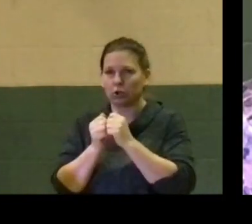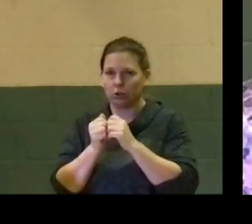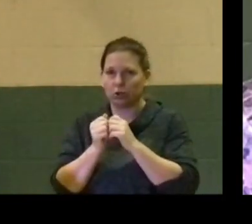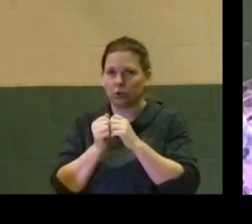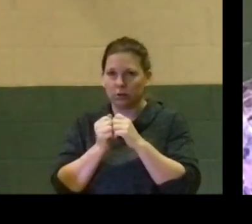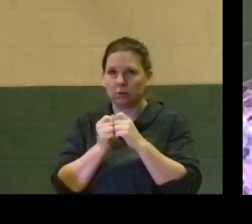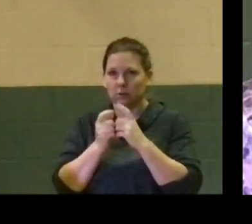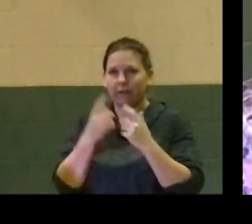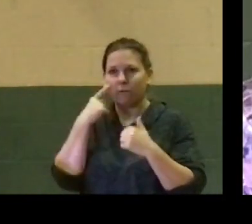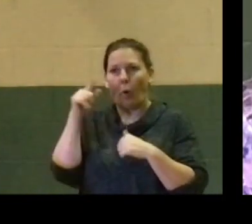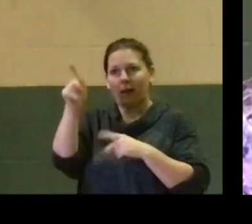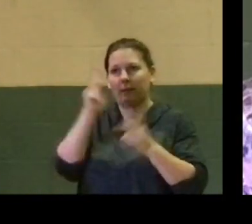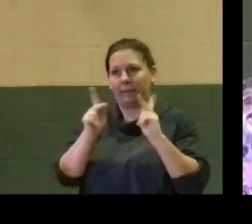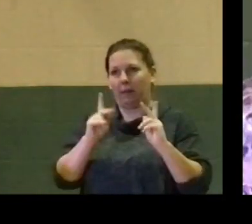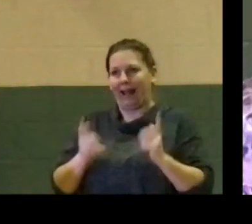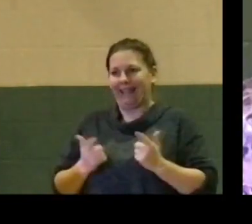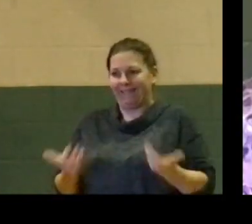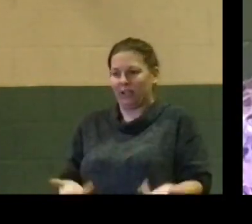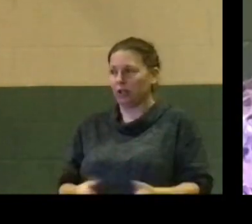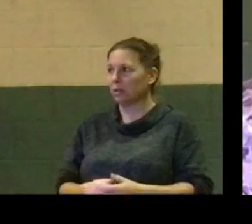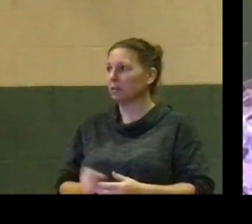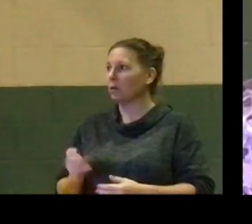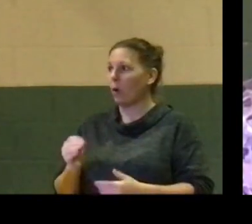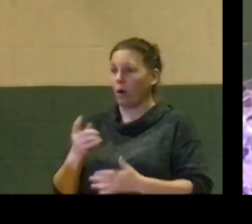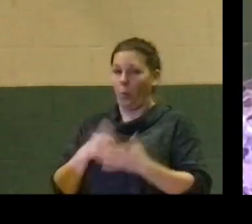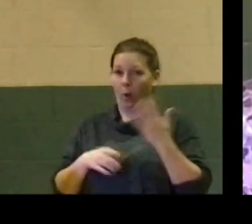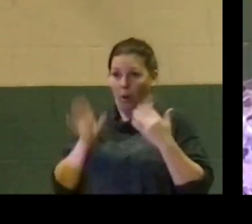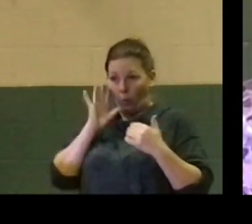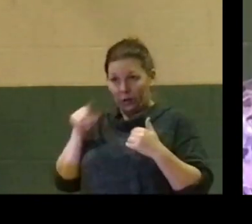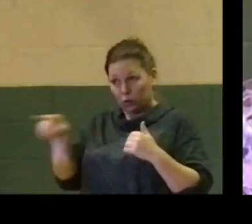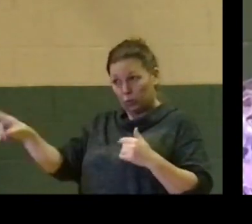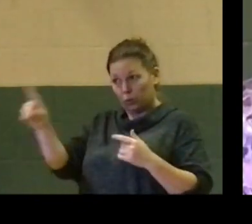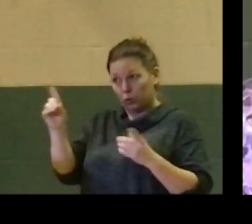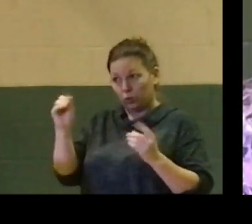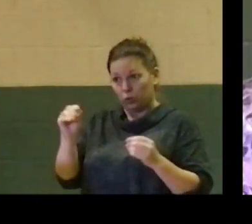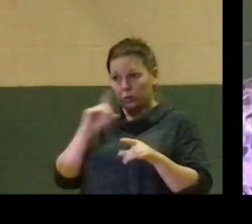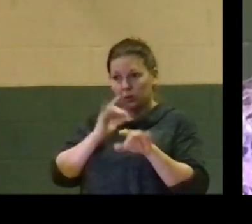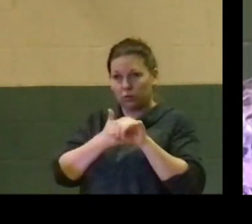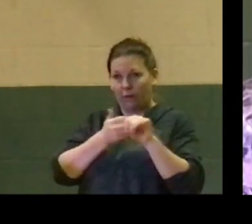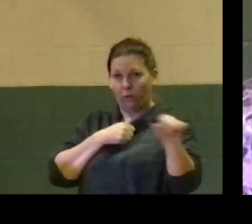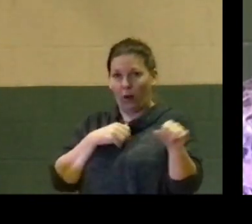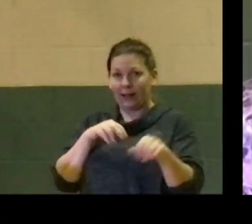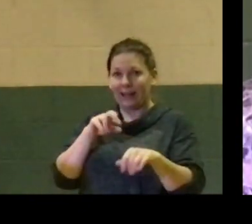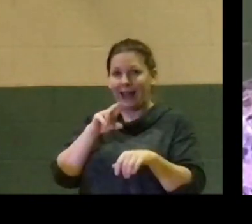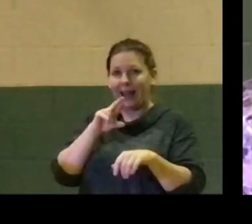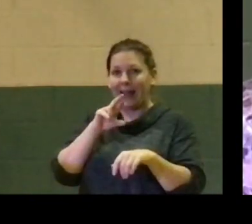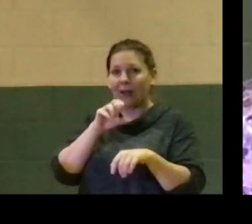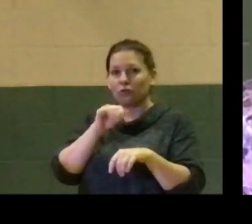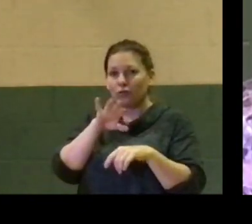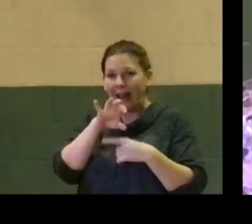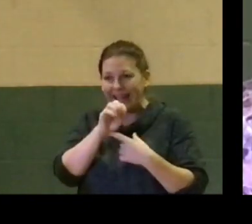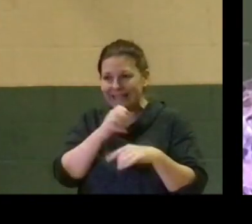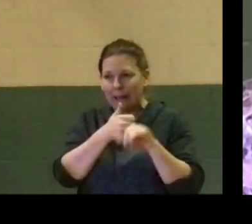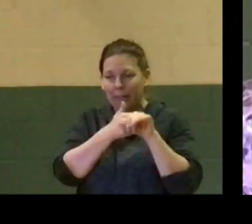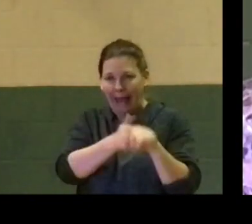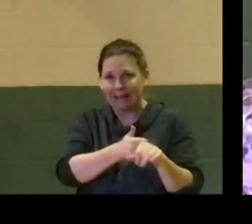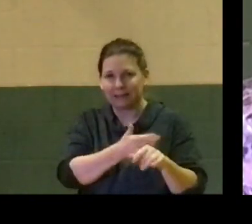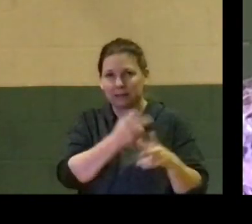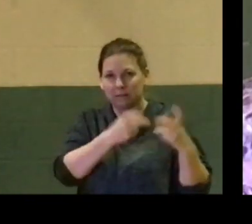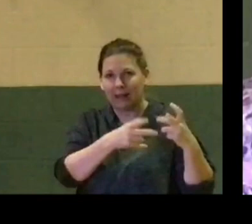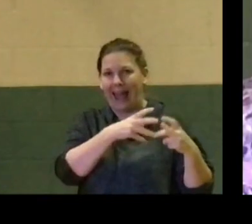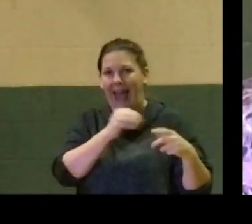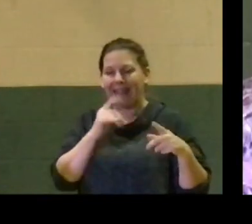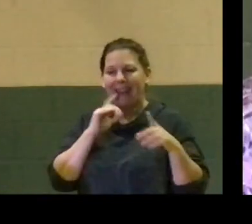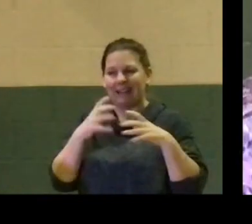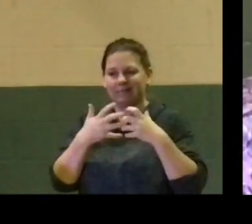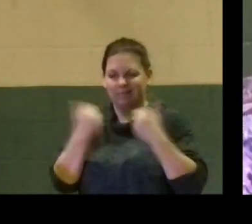constituents. What will you do to avoid the race-based traps and divisiveness